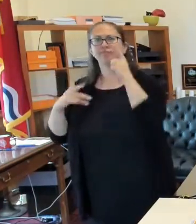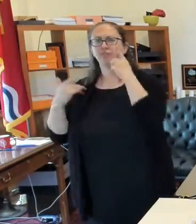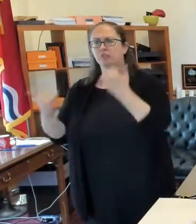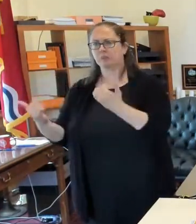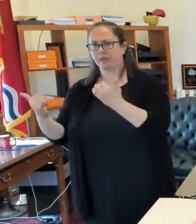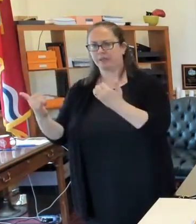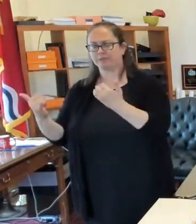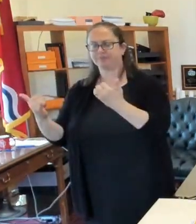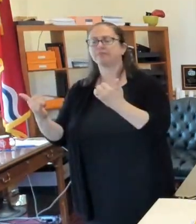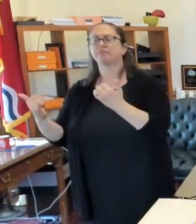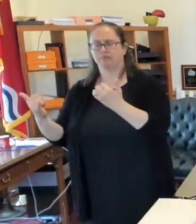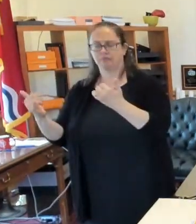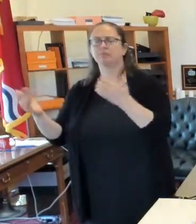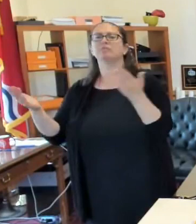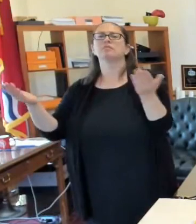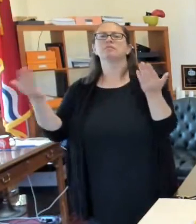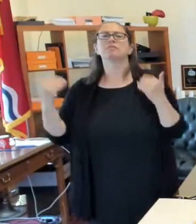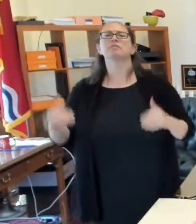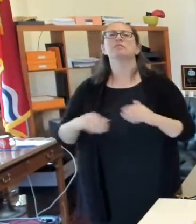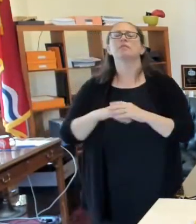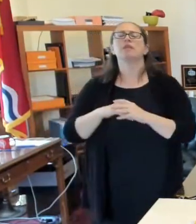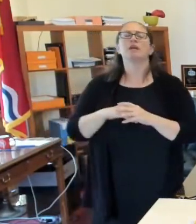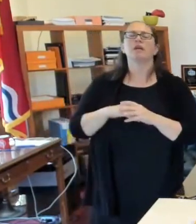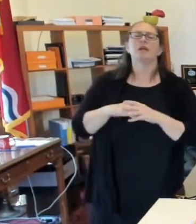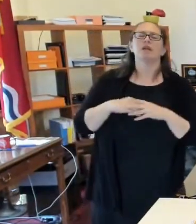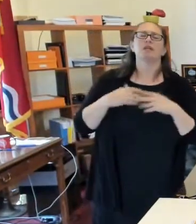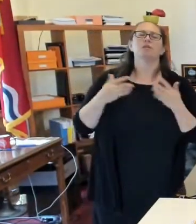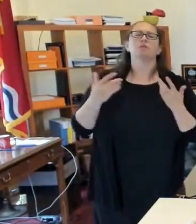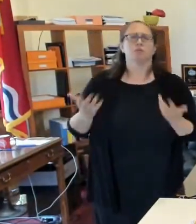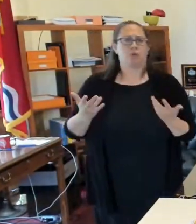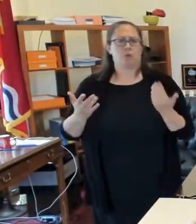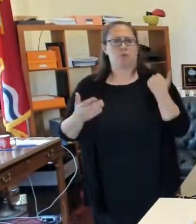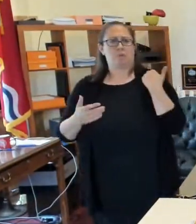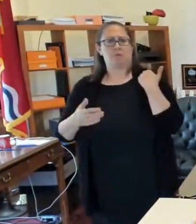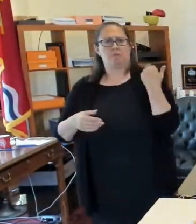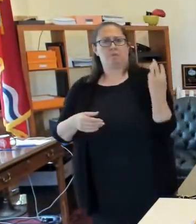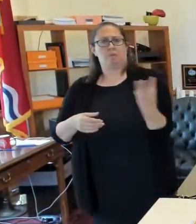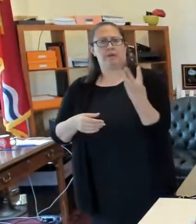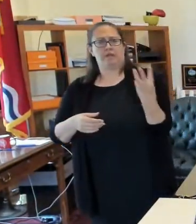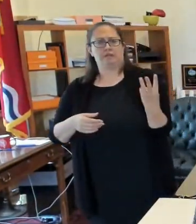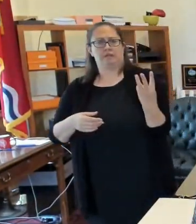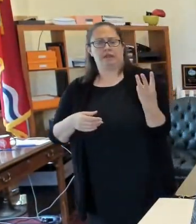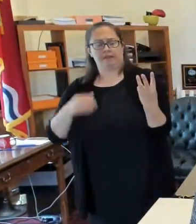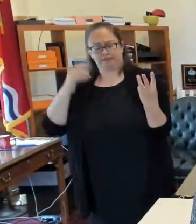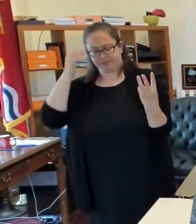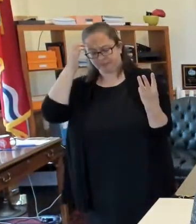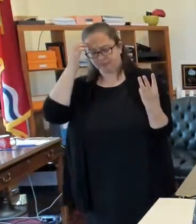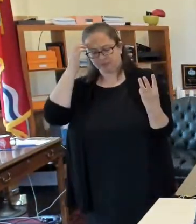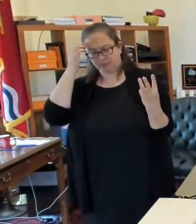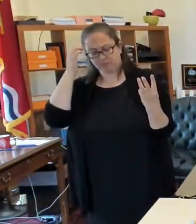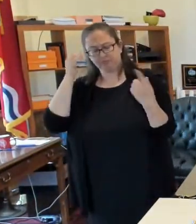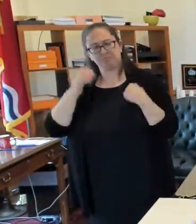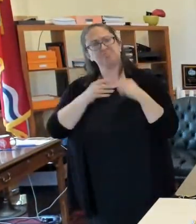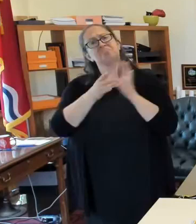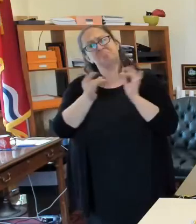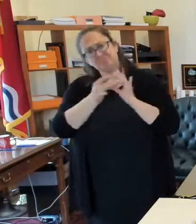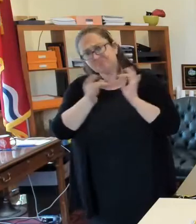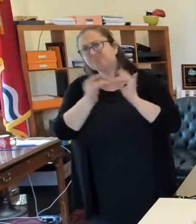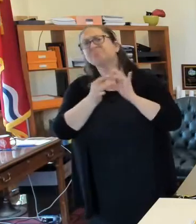Let's see here. So on Wednesday, I talked quite a lot